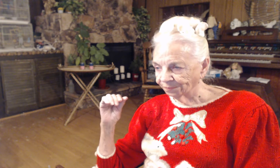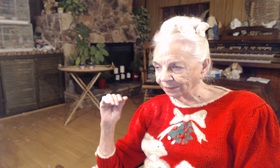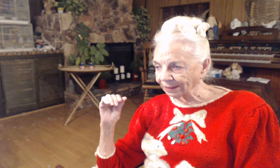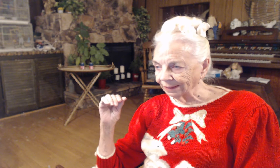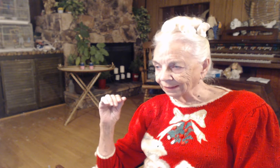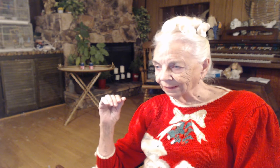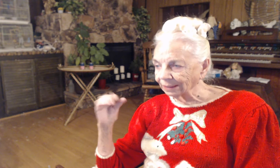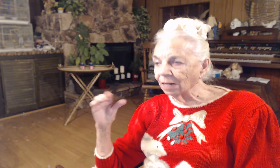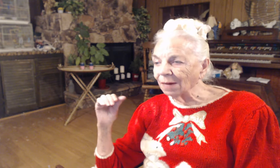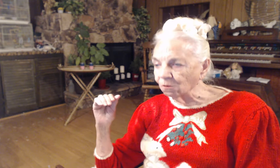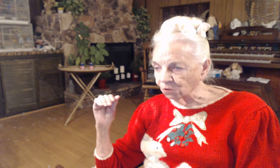Come out.